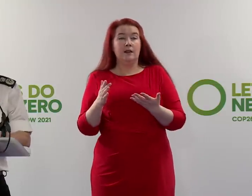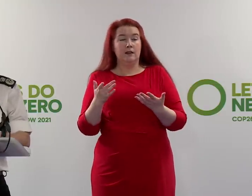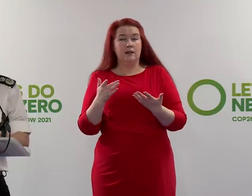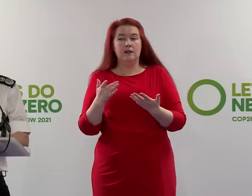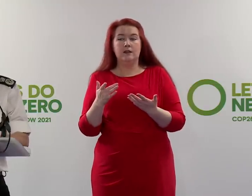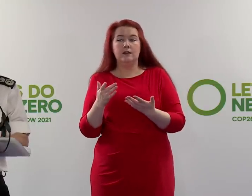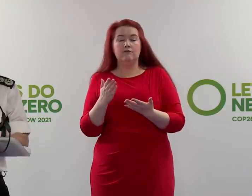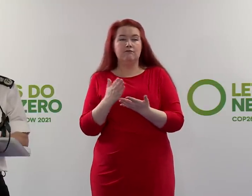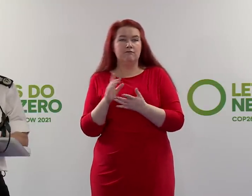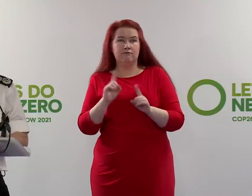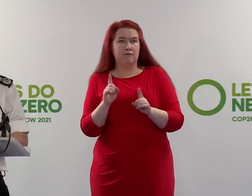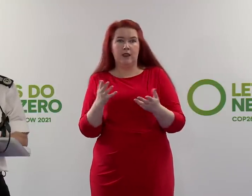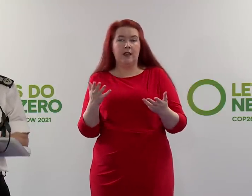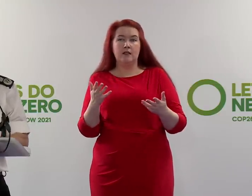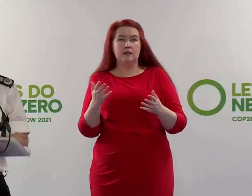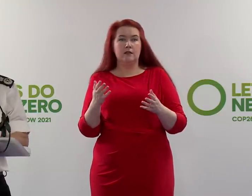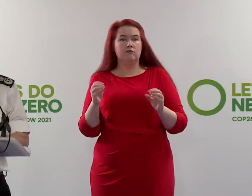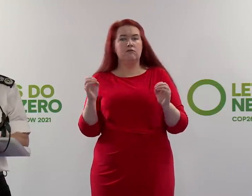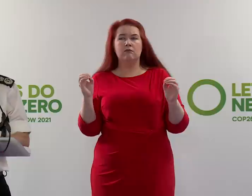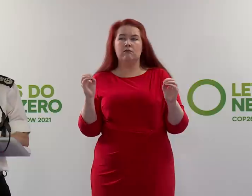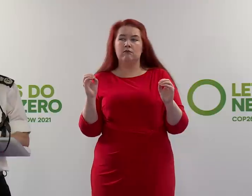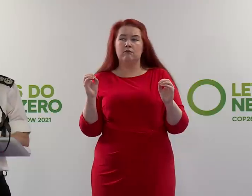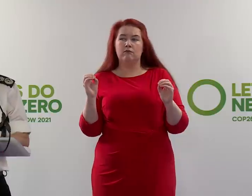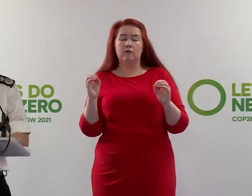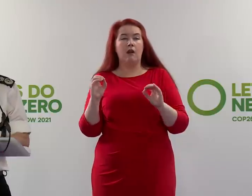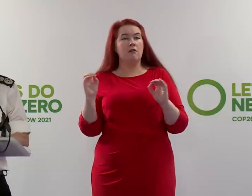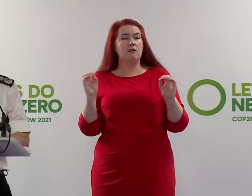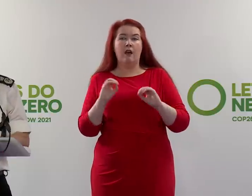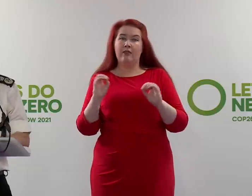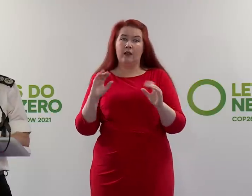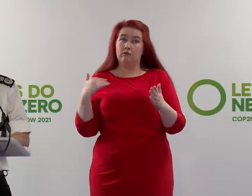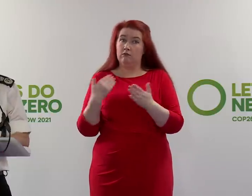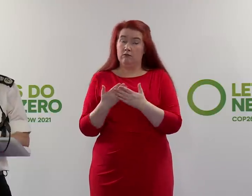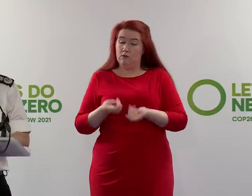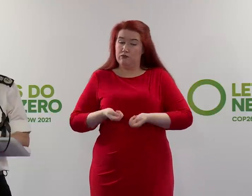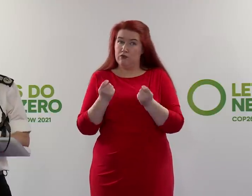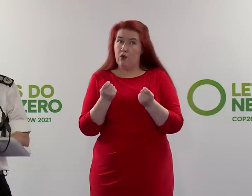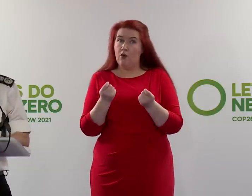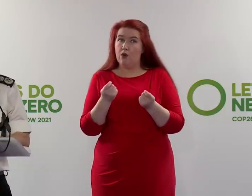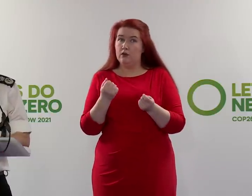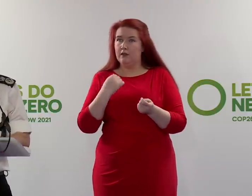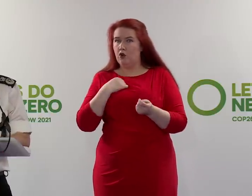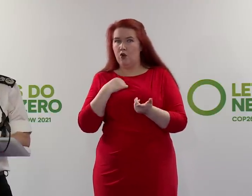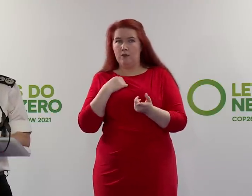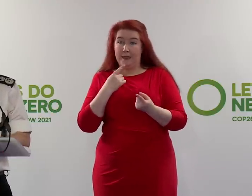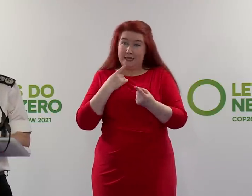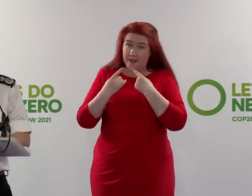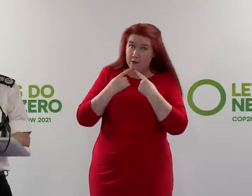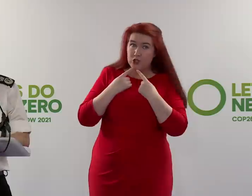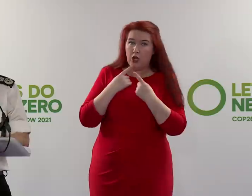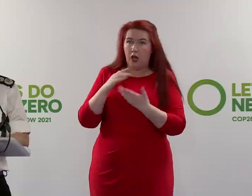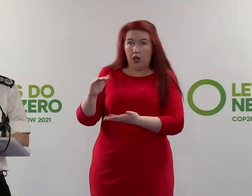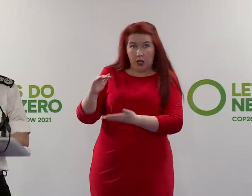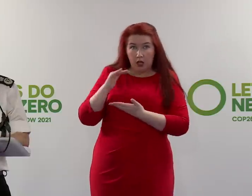there is nothing that has been brought to our attention through intelligence, through information,